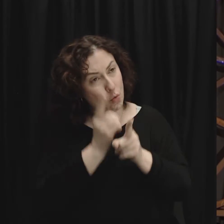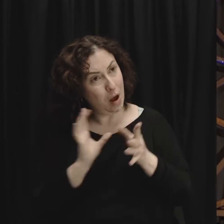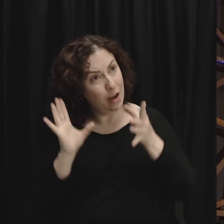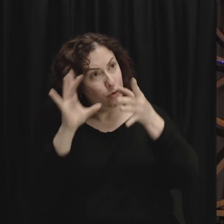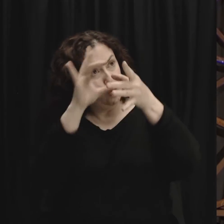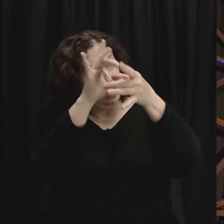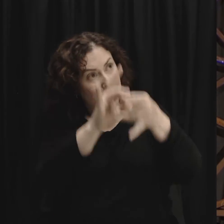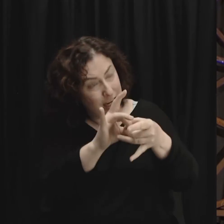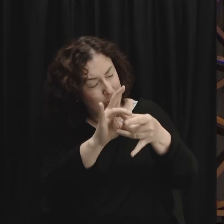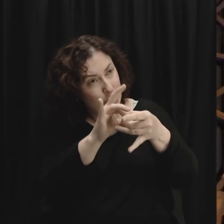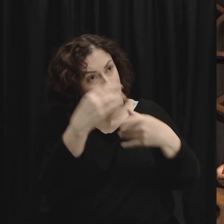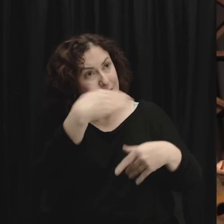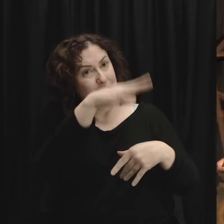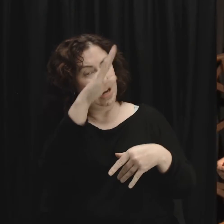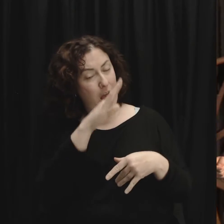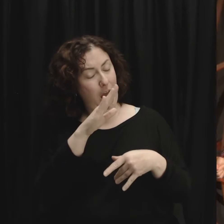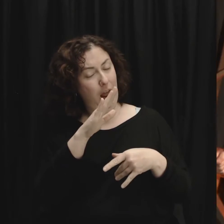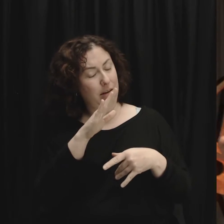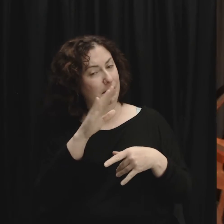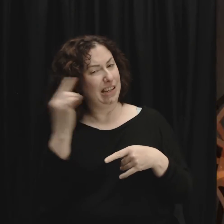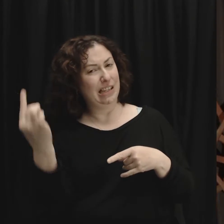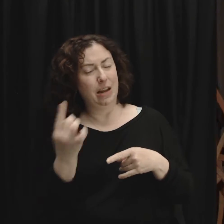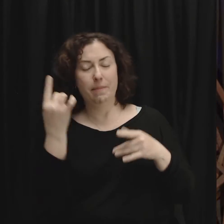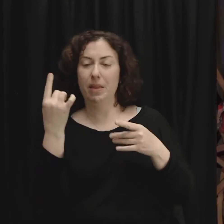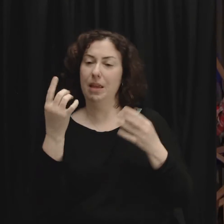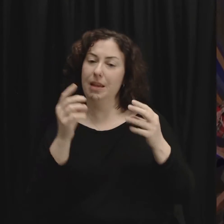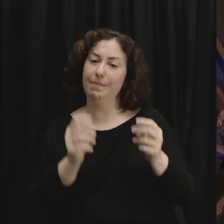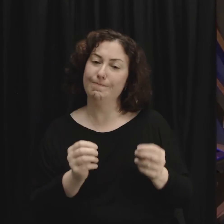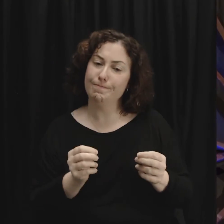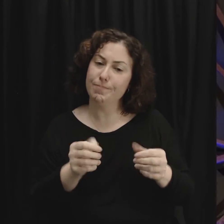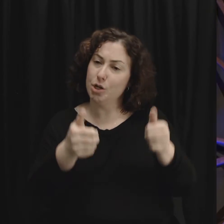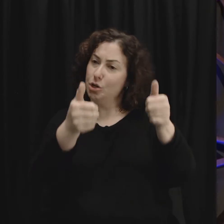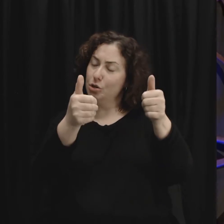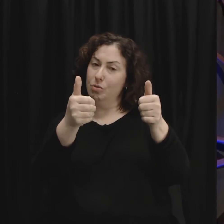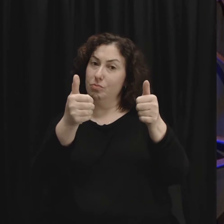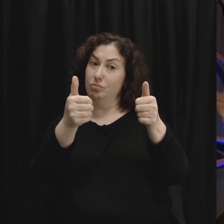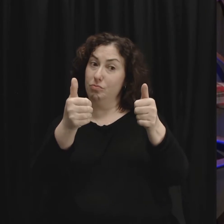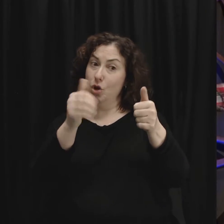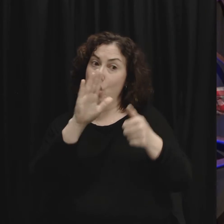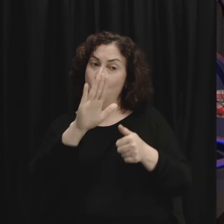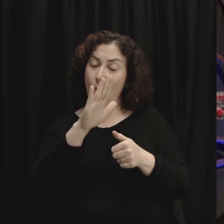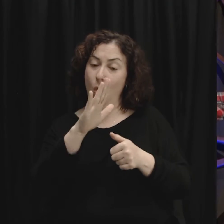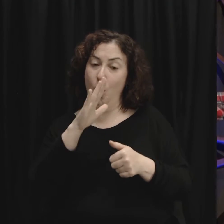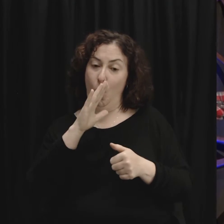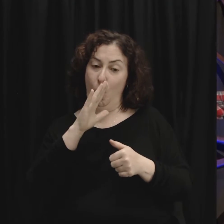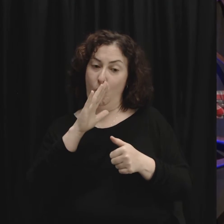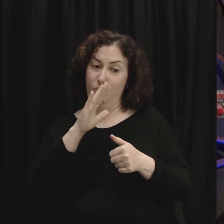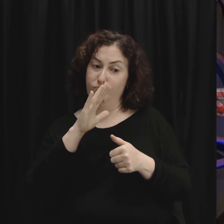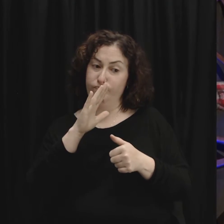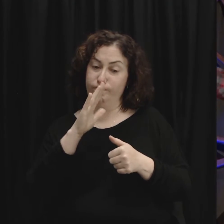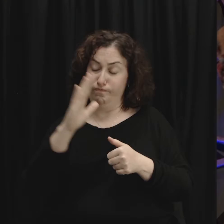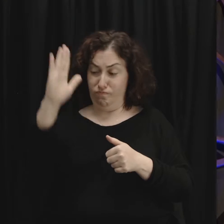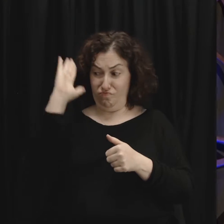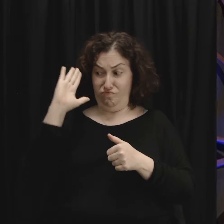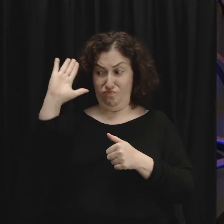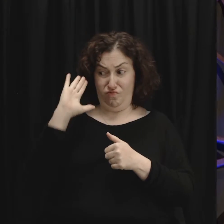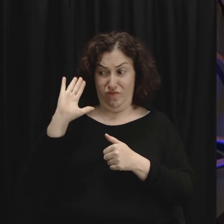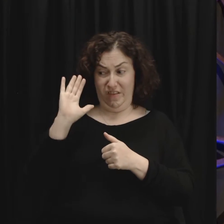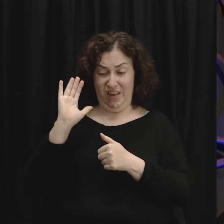On that day, something profound happened. The old you passed away. You immediately became